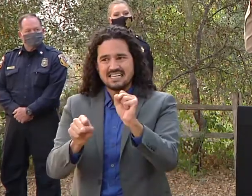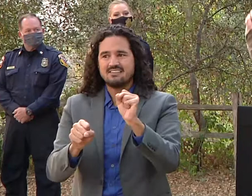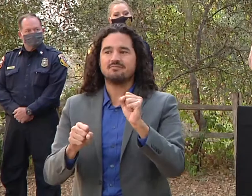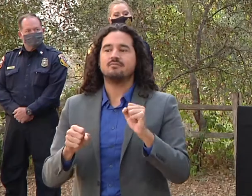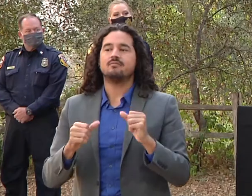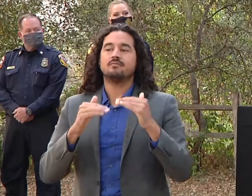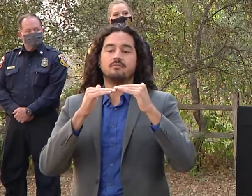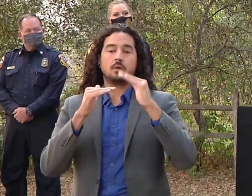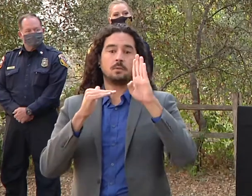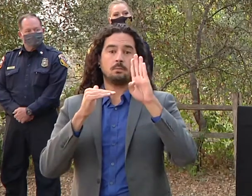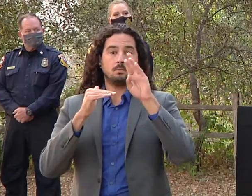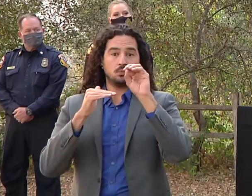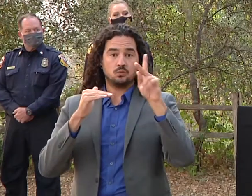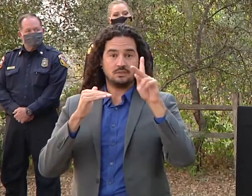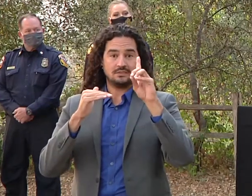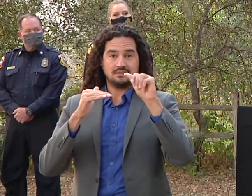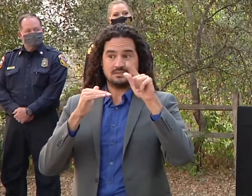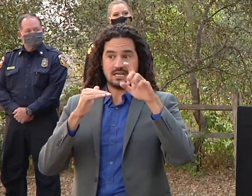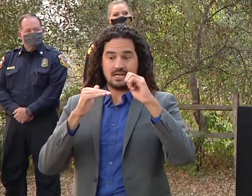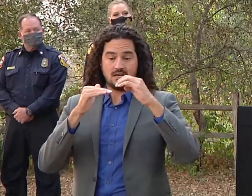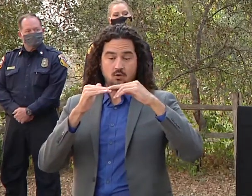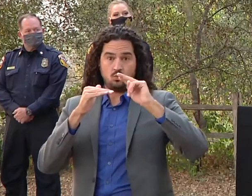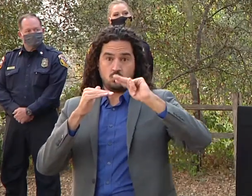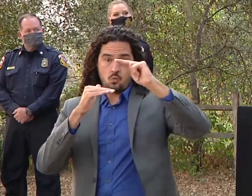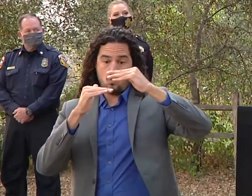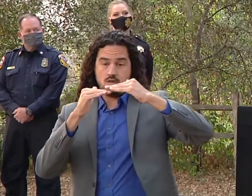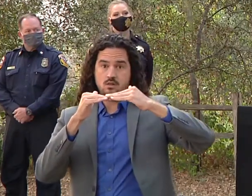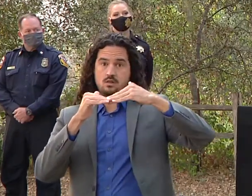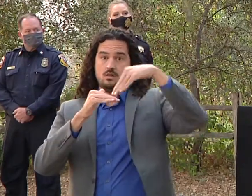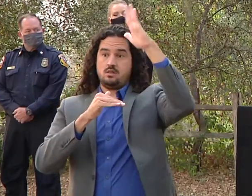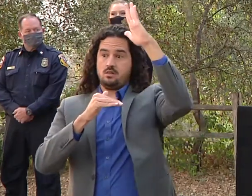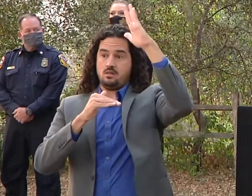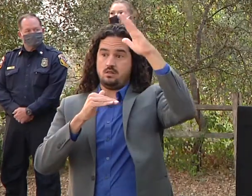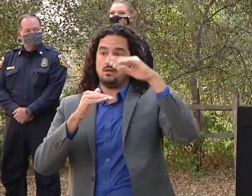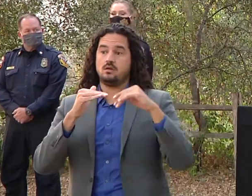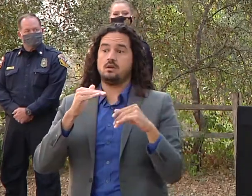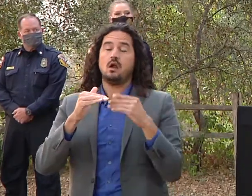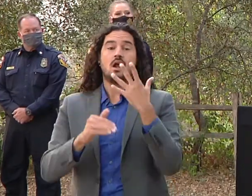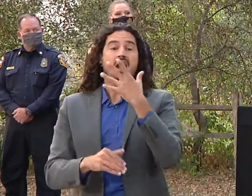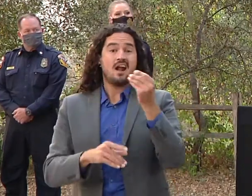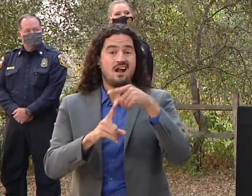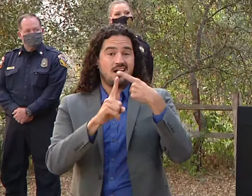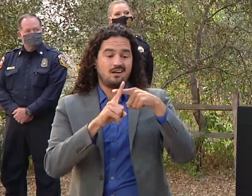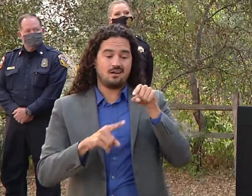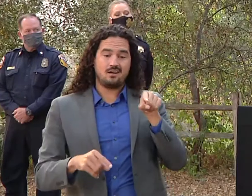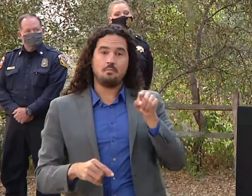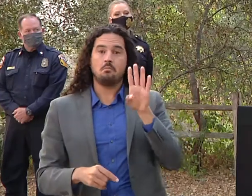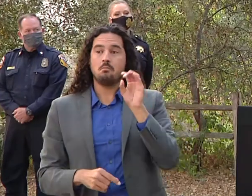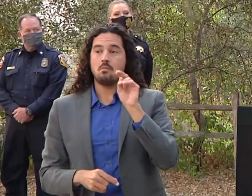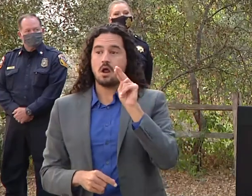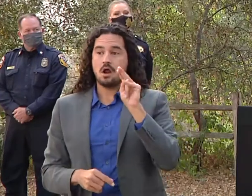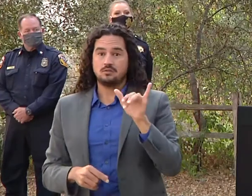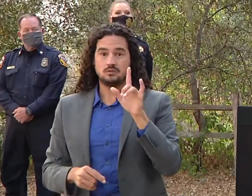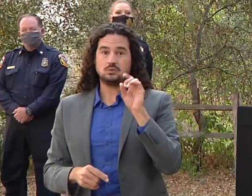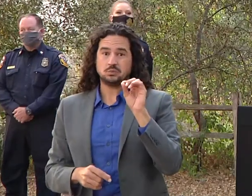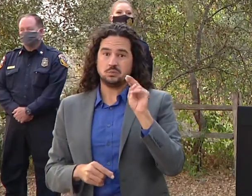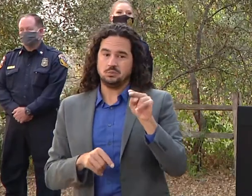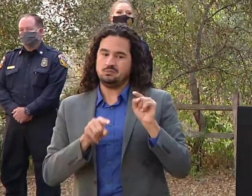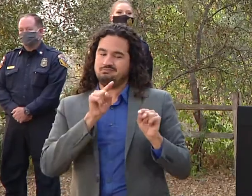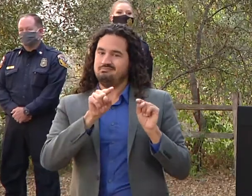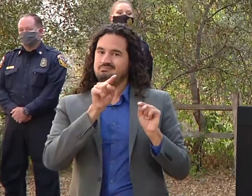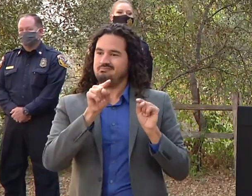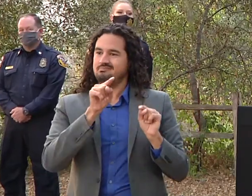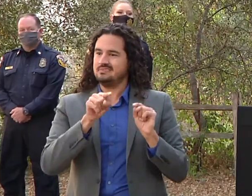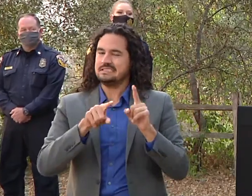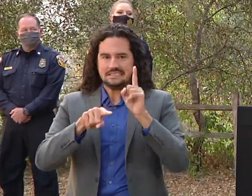and then north. And then obviously the Bonnie Dune area that were impacted by fire. That's basically, it was the impact of the,